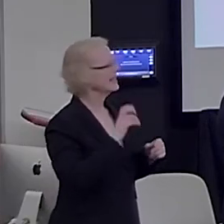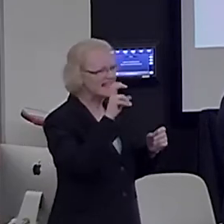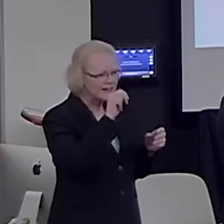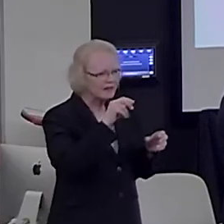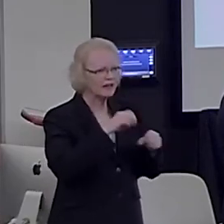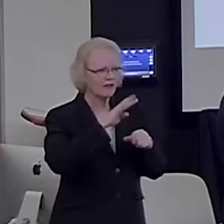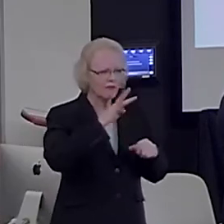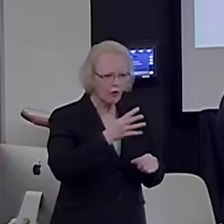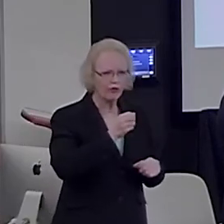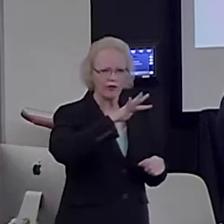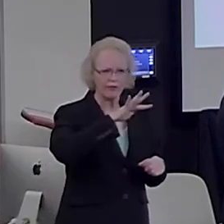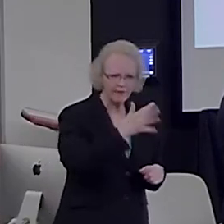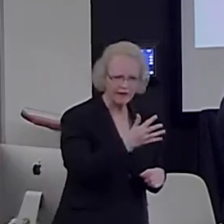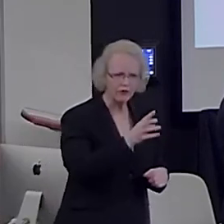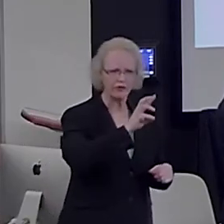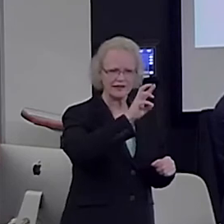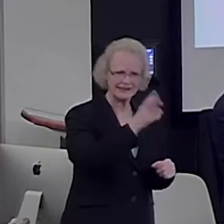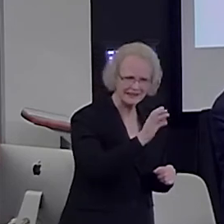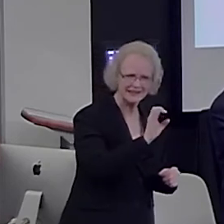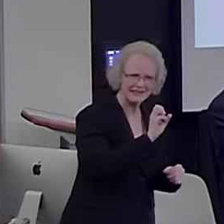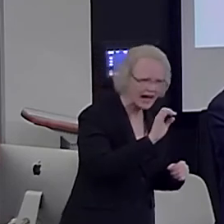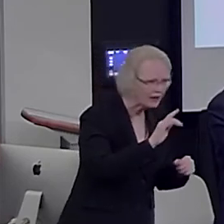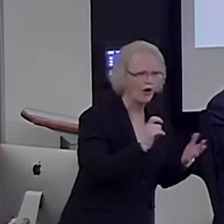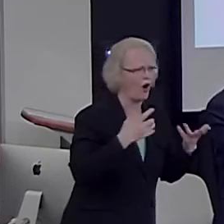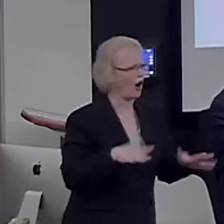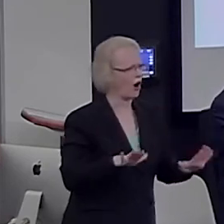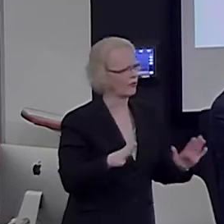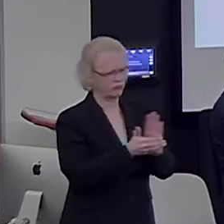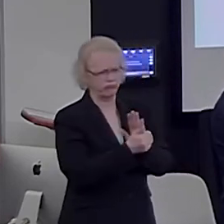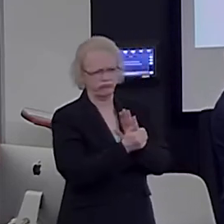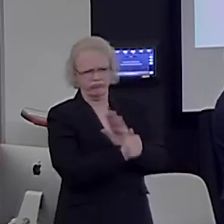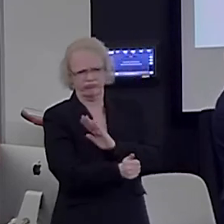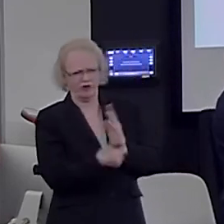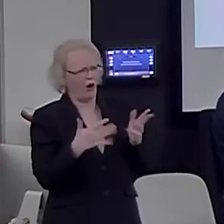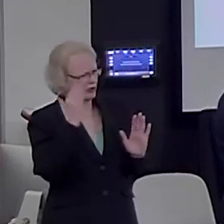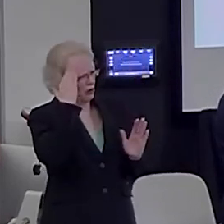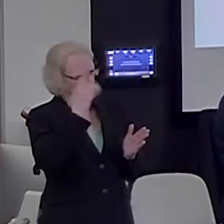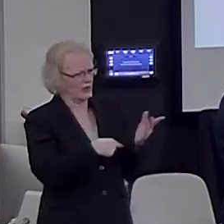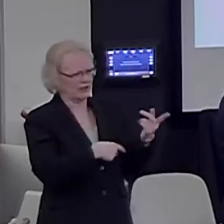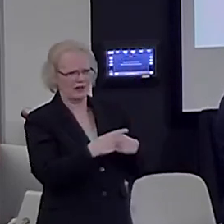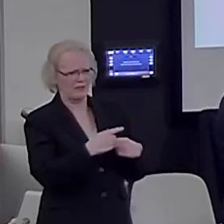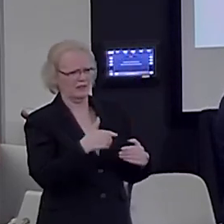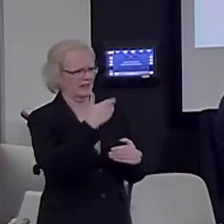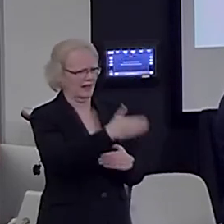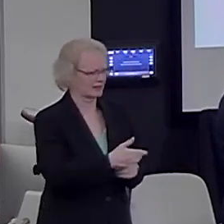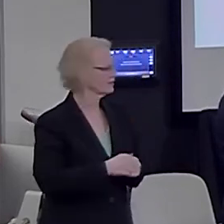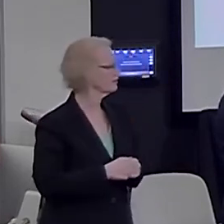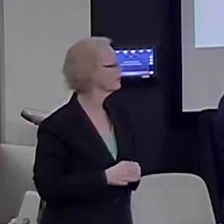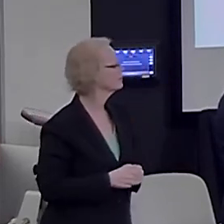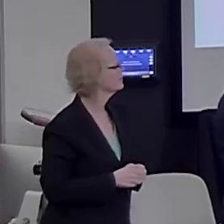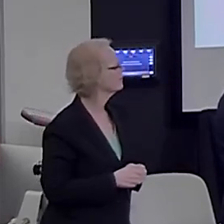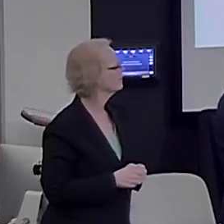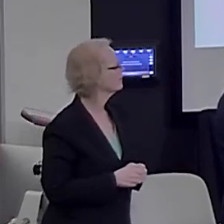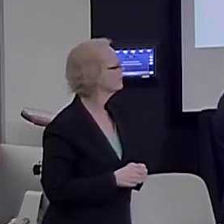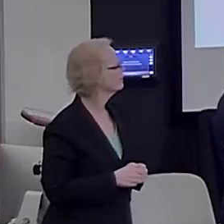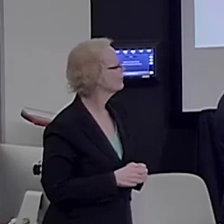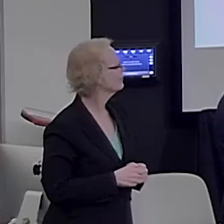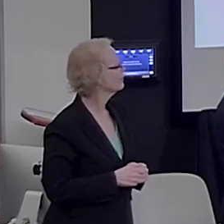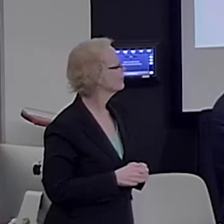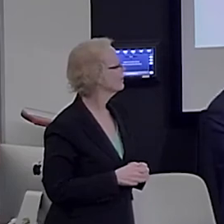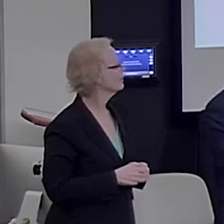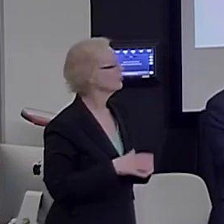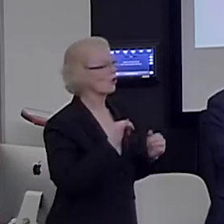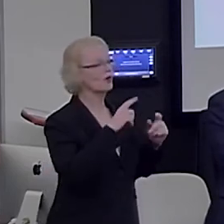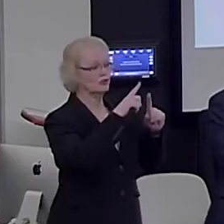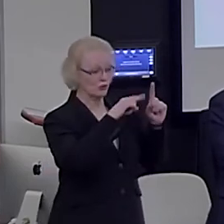sixth, which I show you, you're already super good. You know what's coming next. This is your favorite interpolation. And then when we repeat, you can repeat the whole